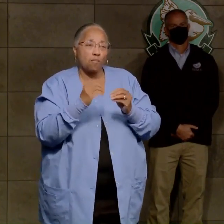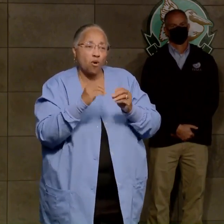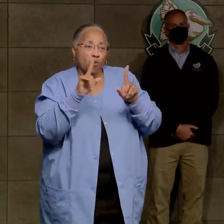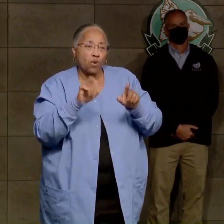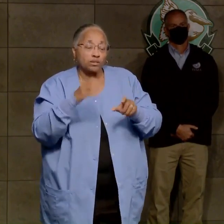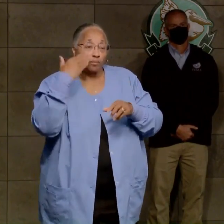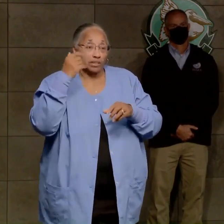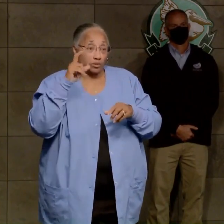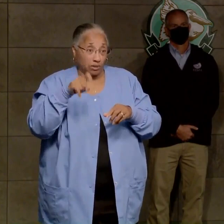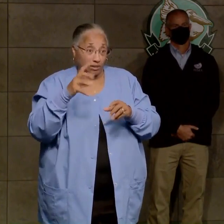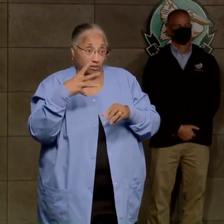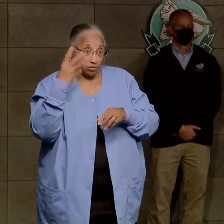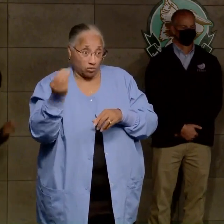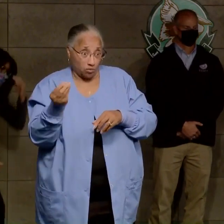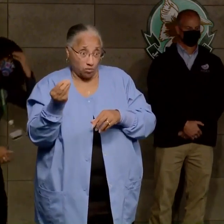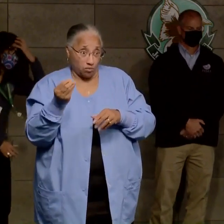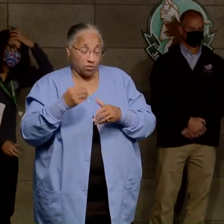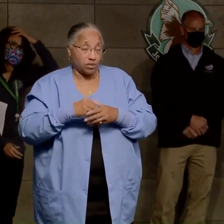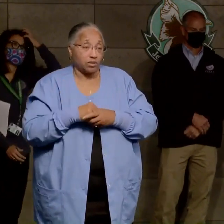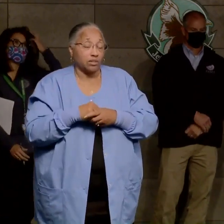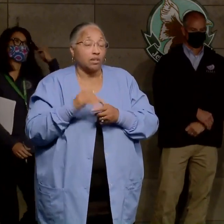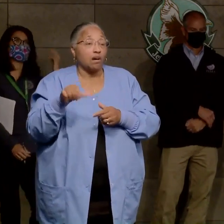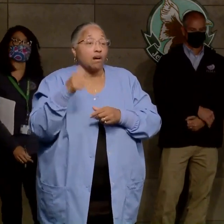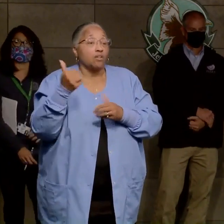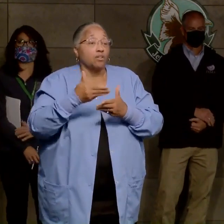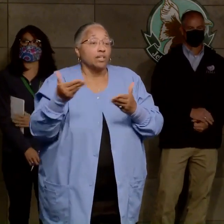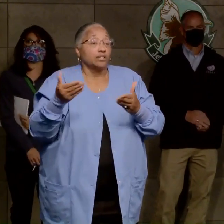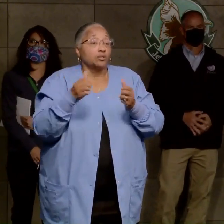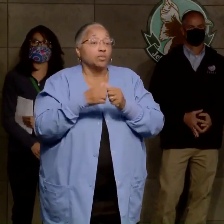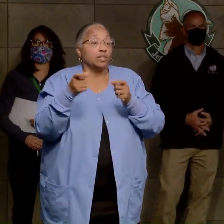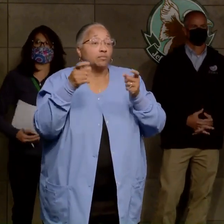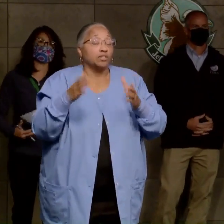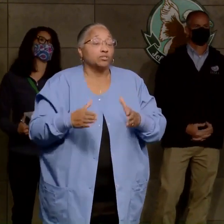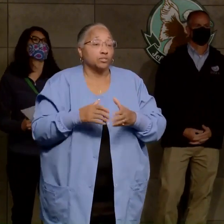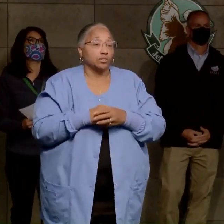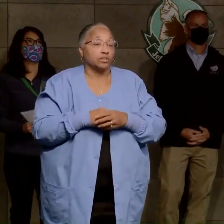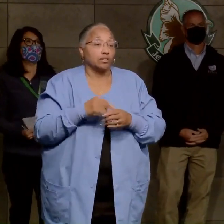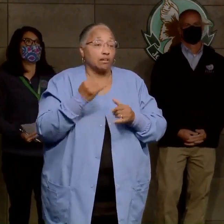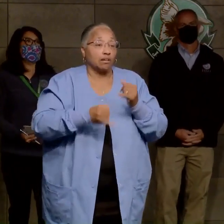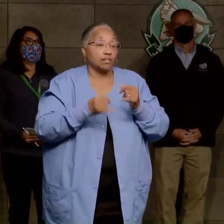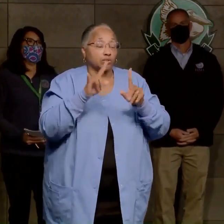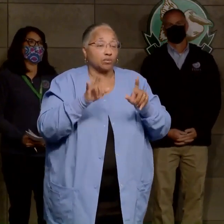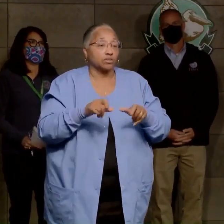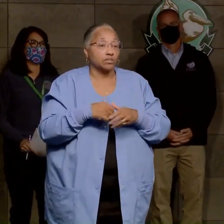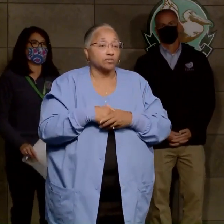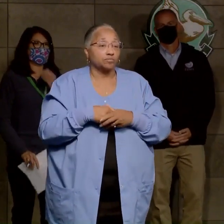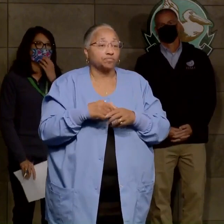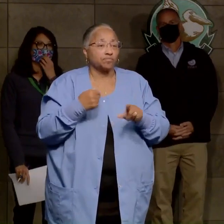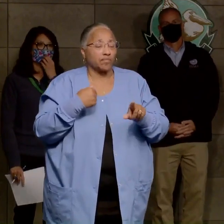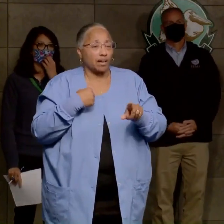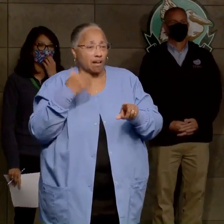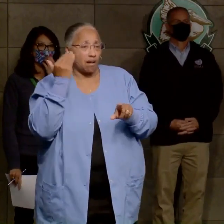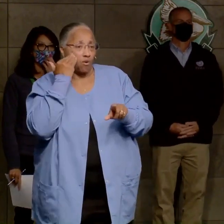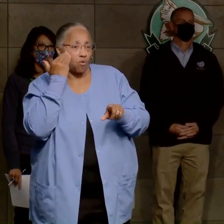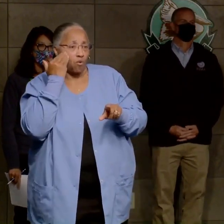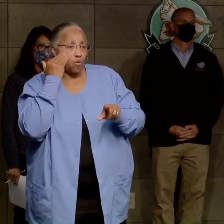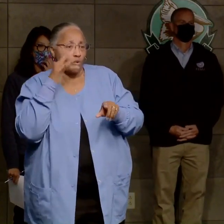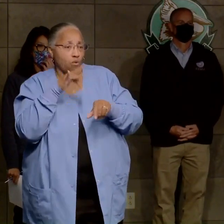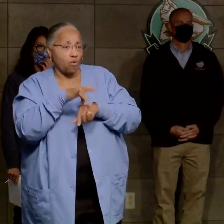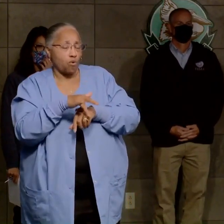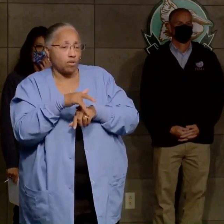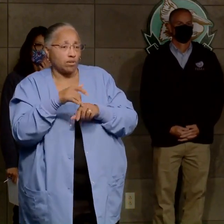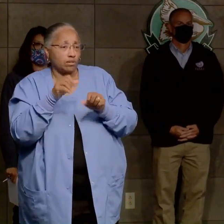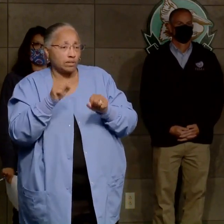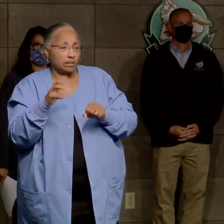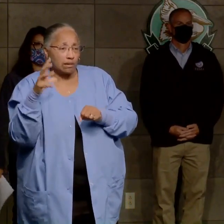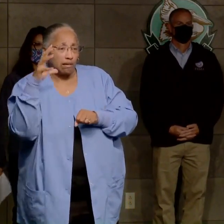because we've got to get to other events with the administrator here. So this will be the last question. I knew it so early. An estimated dollar